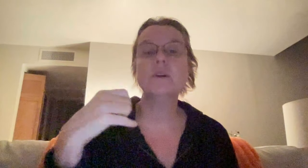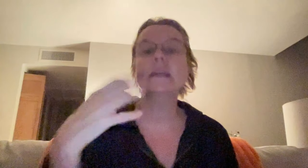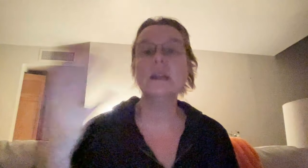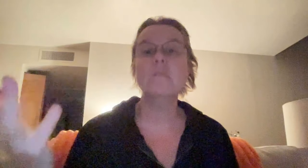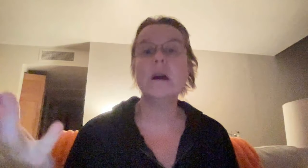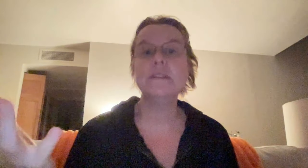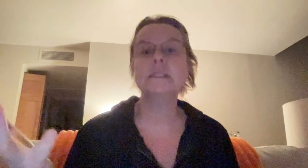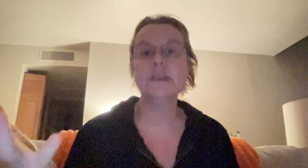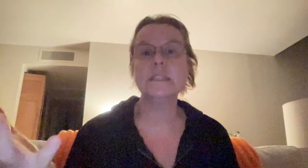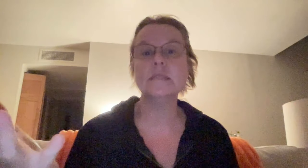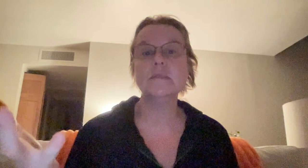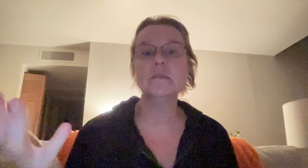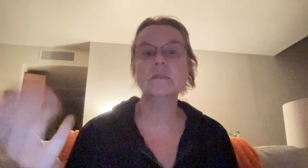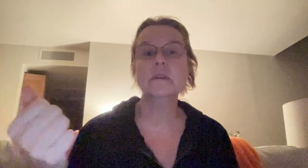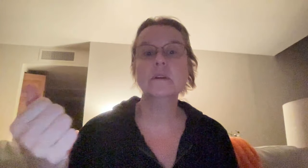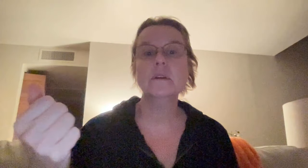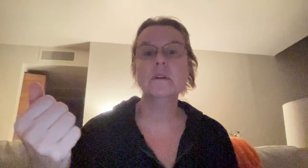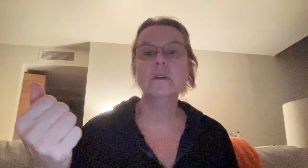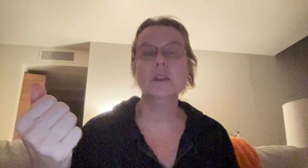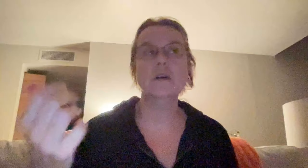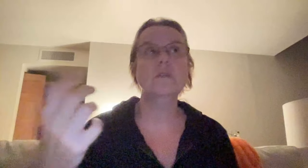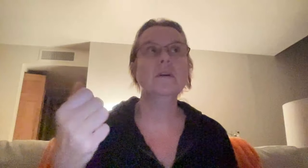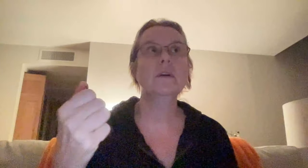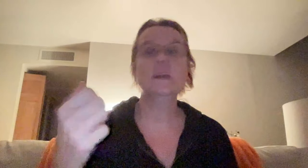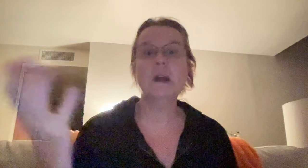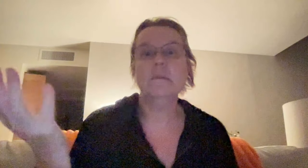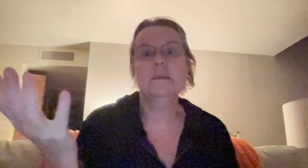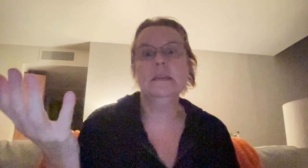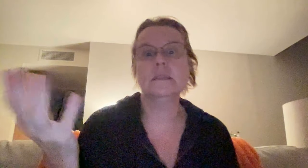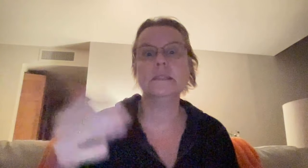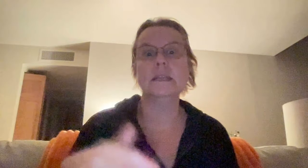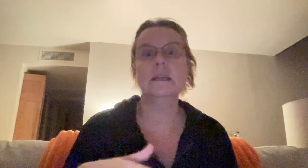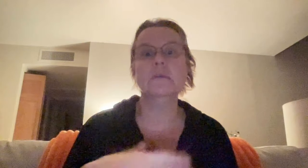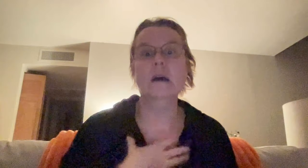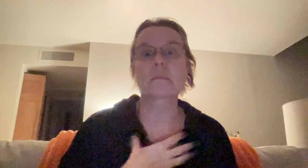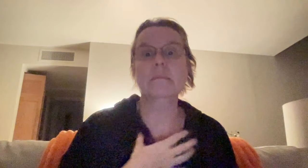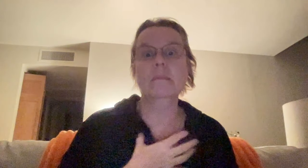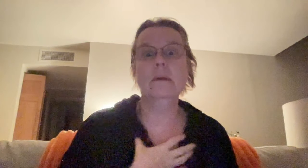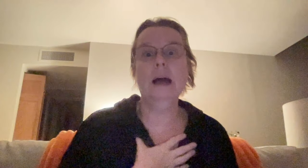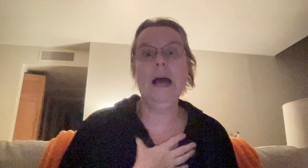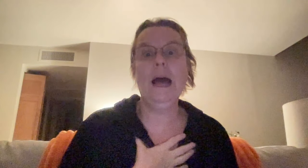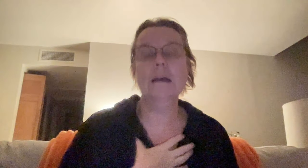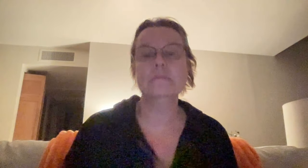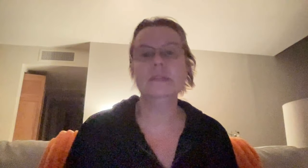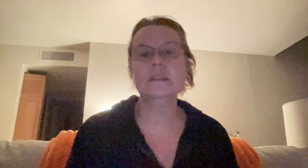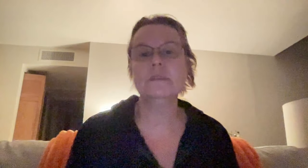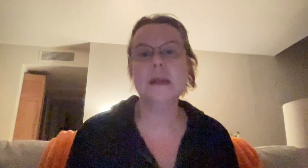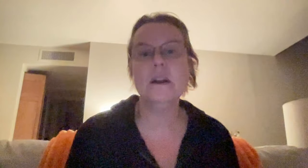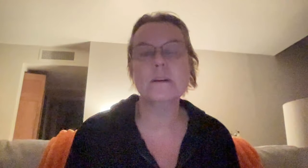it can come off as defensive, you know, and it probably is. It's like, well, I'm feeling it from my heart,